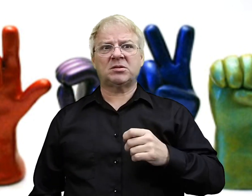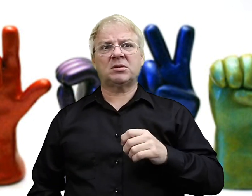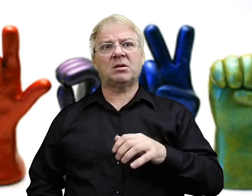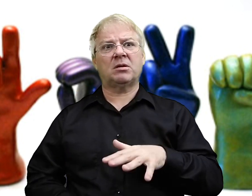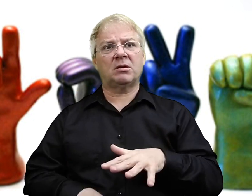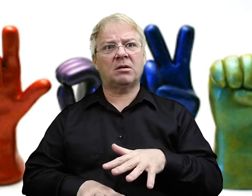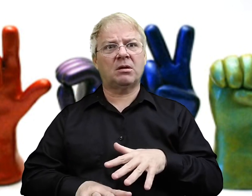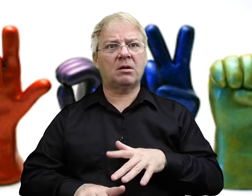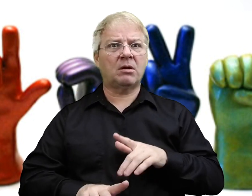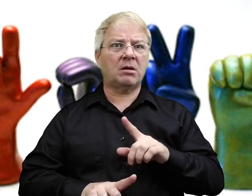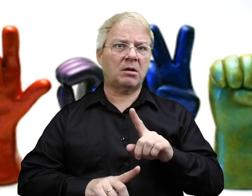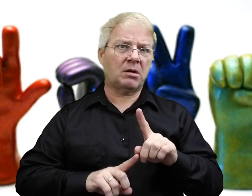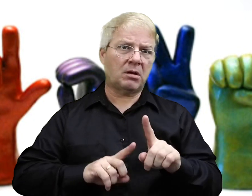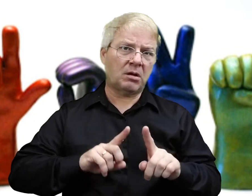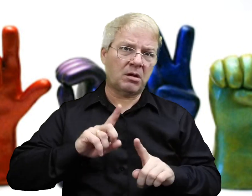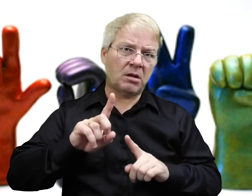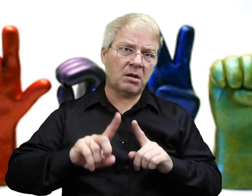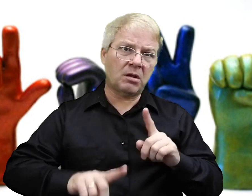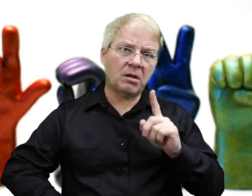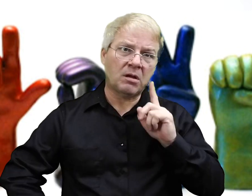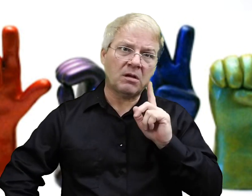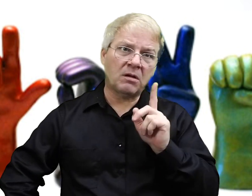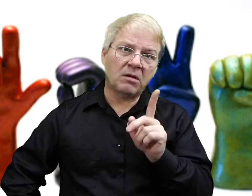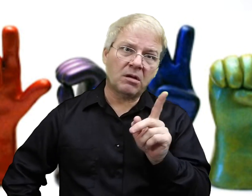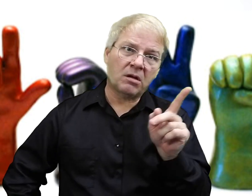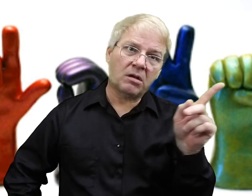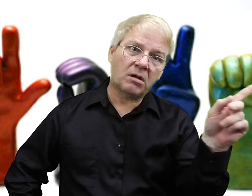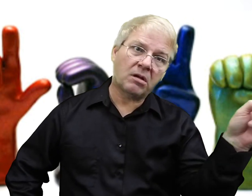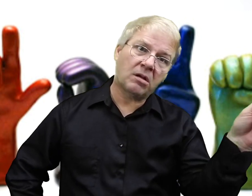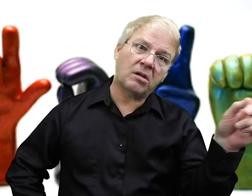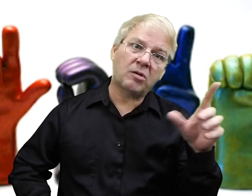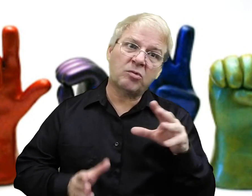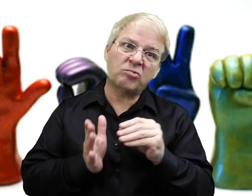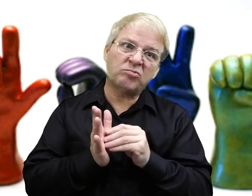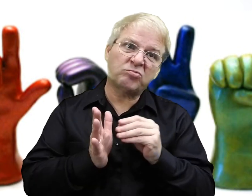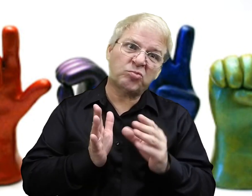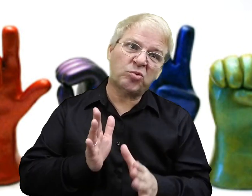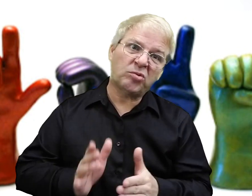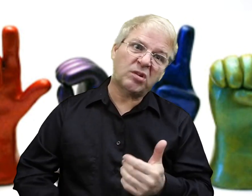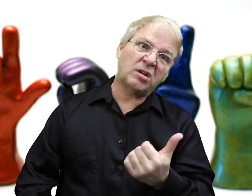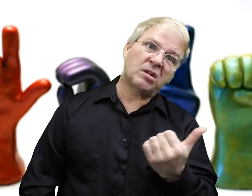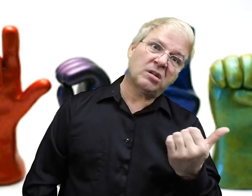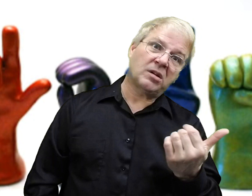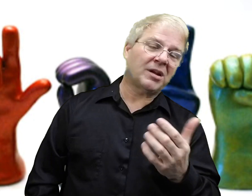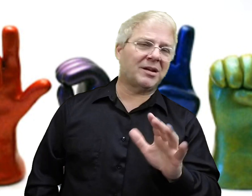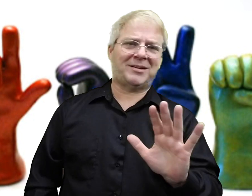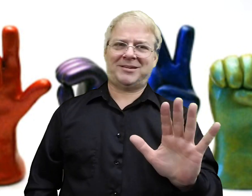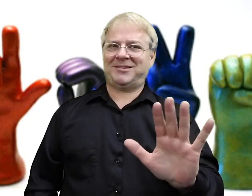They may not be interested in signing really slow and kind of being off track because we've got